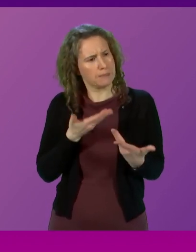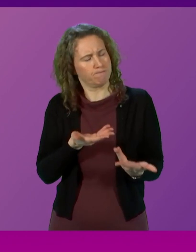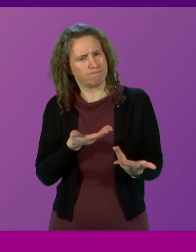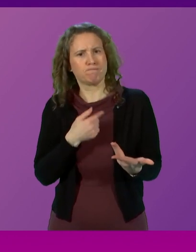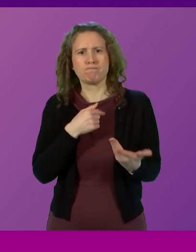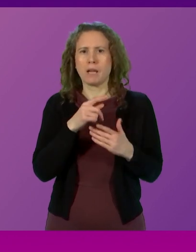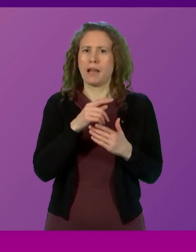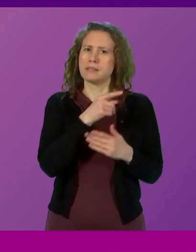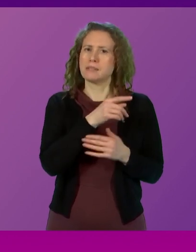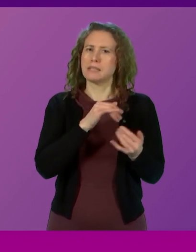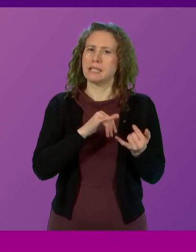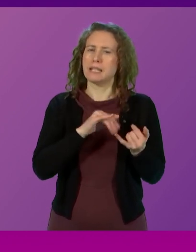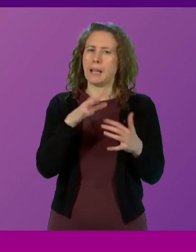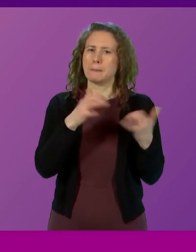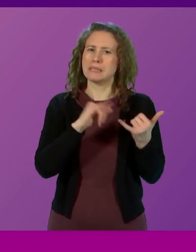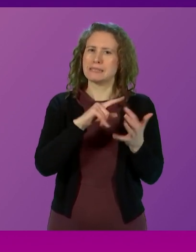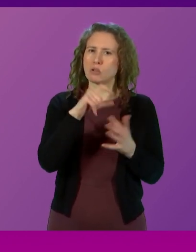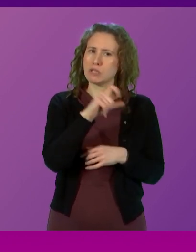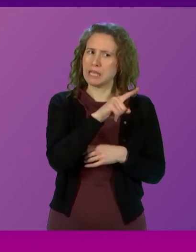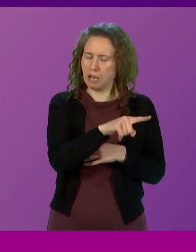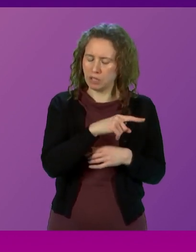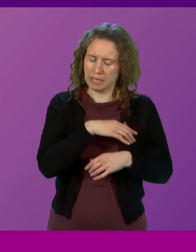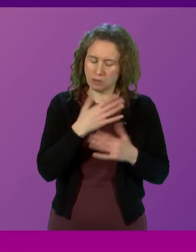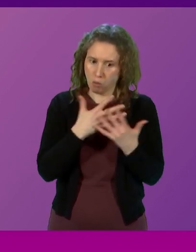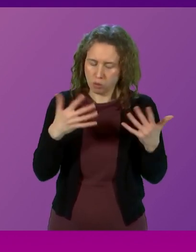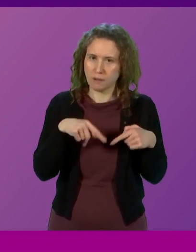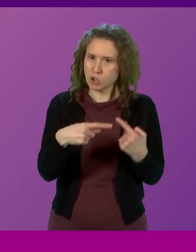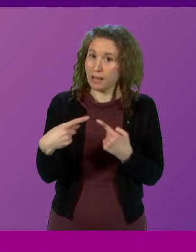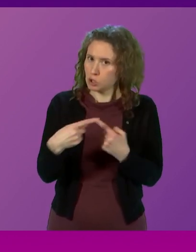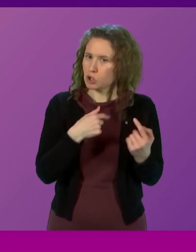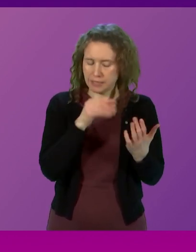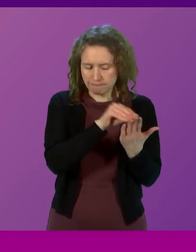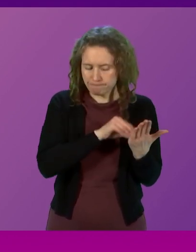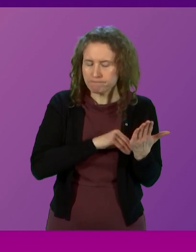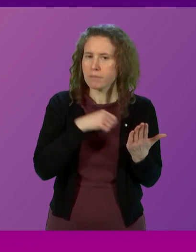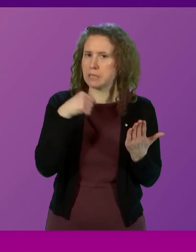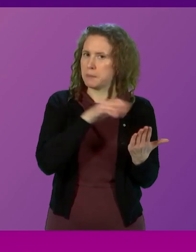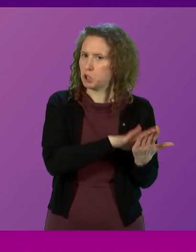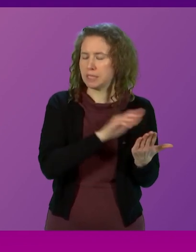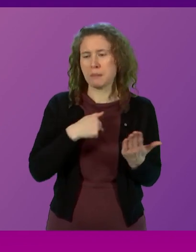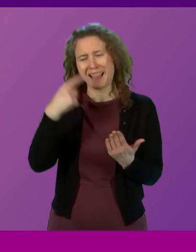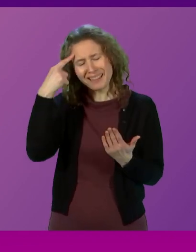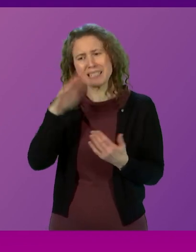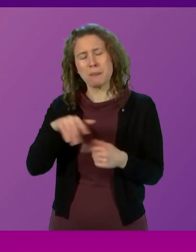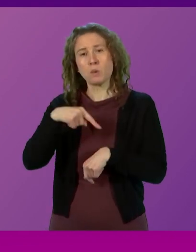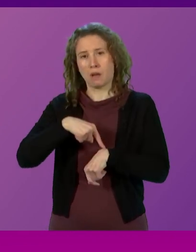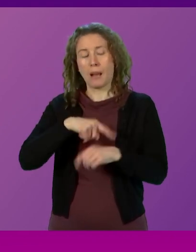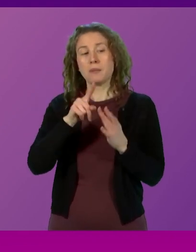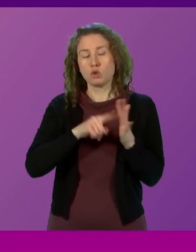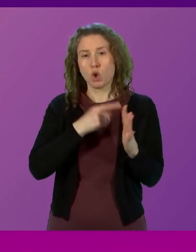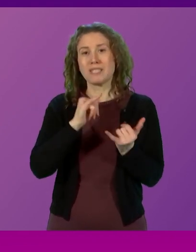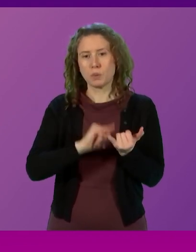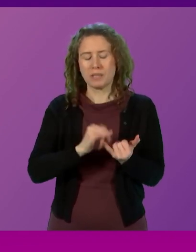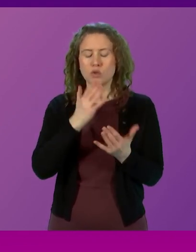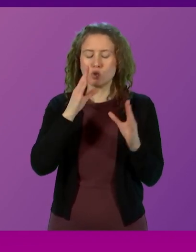has embarked upon the tough decisions that he has outlined. But I do think it is about time that John Swinney